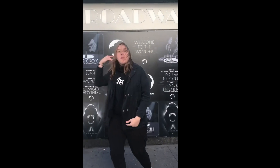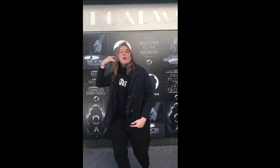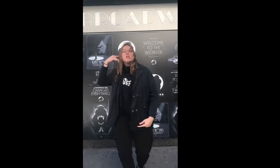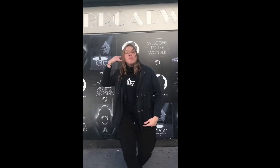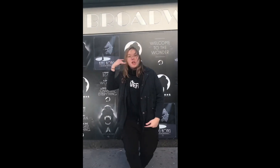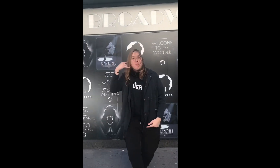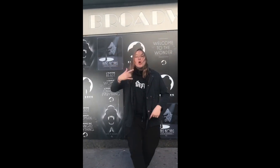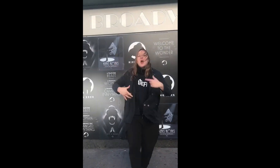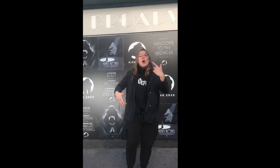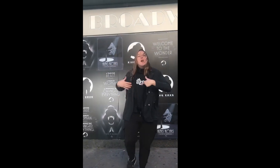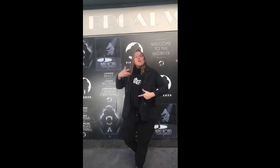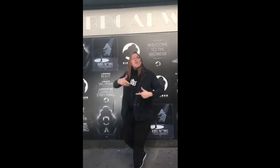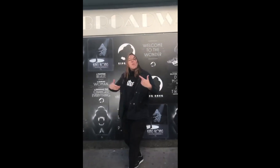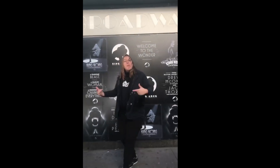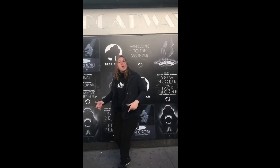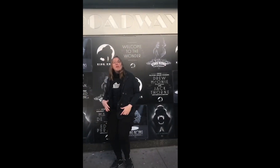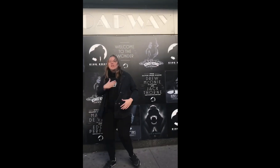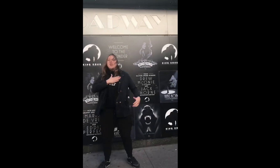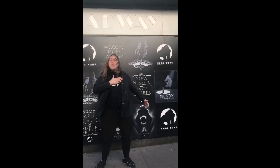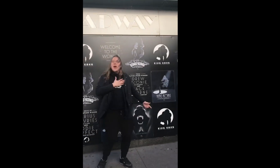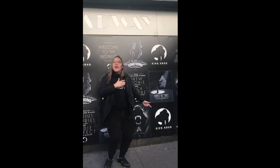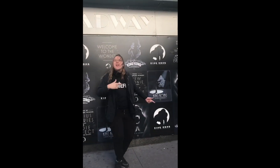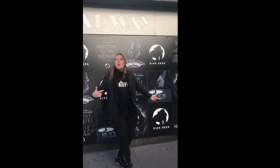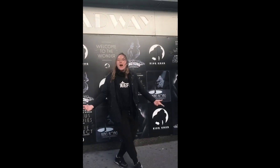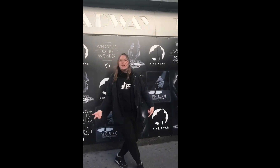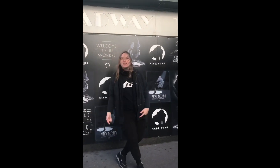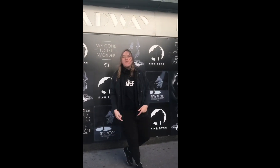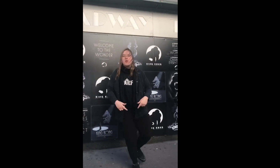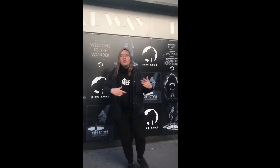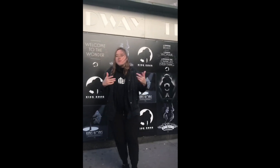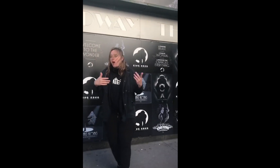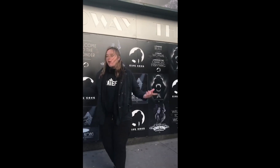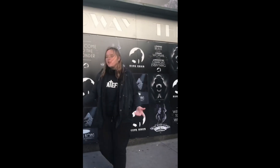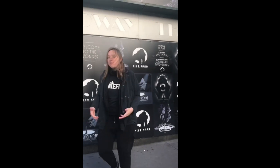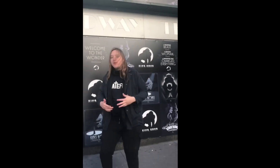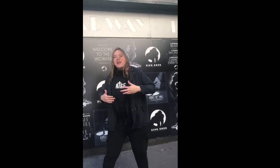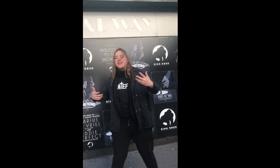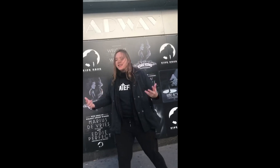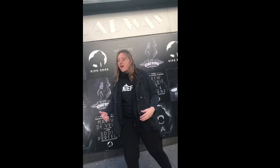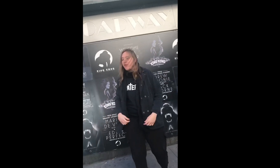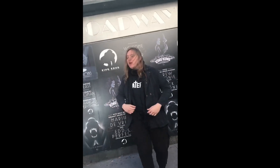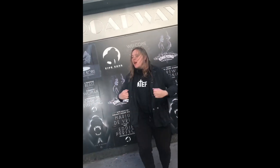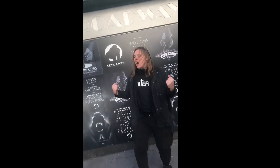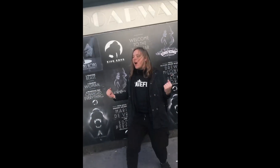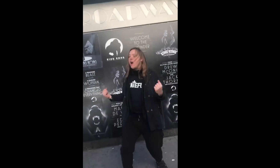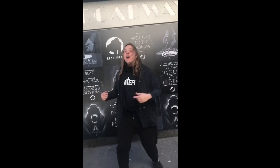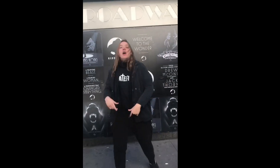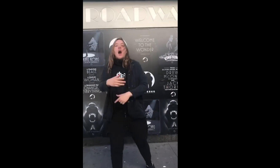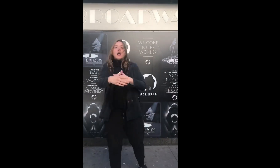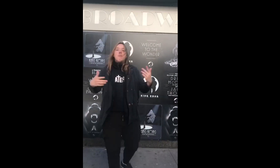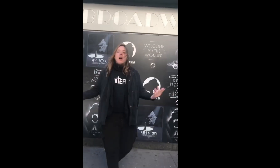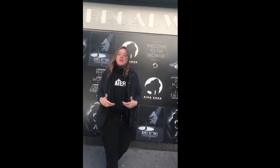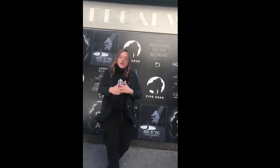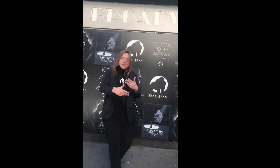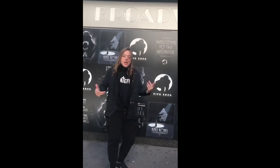You can be, you can be, anything, anything. You can be, you can be, anything, anything.